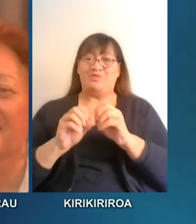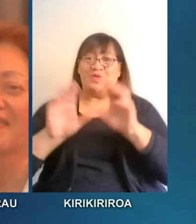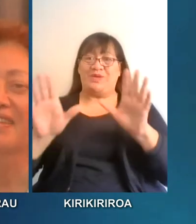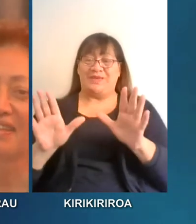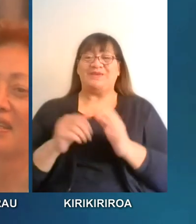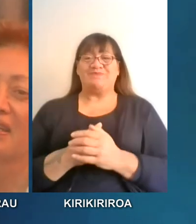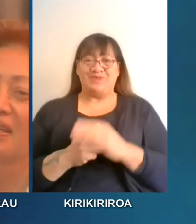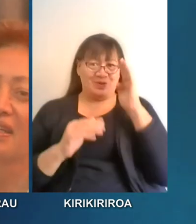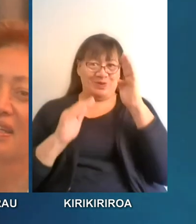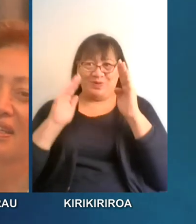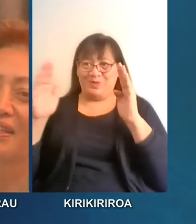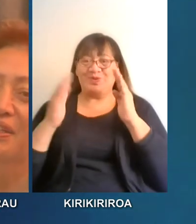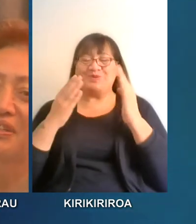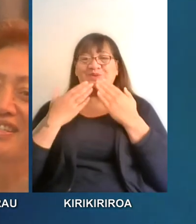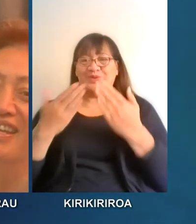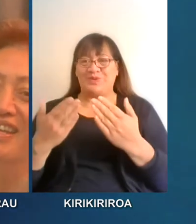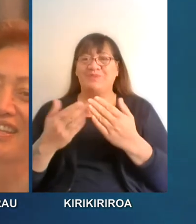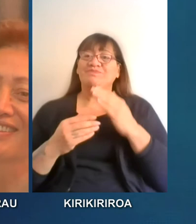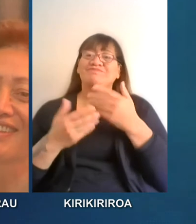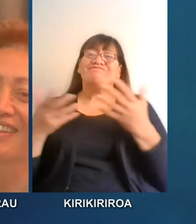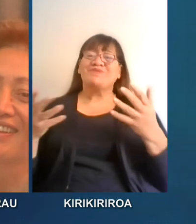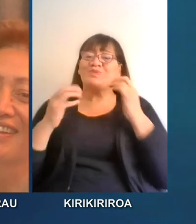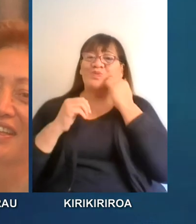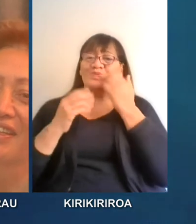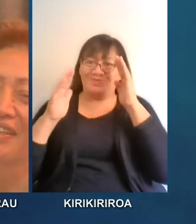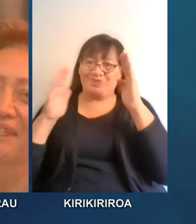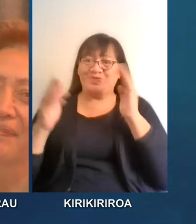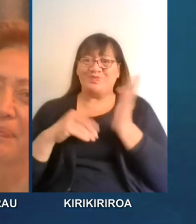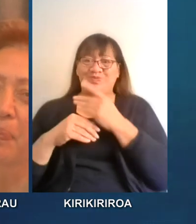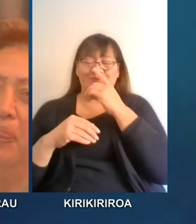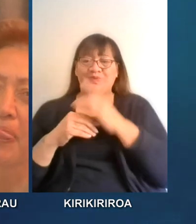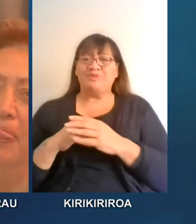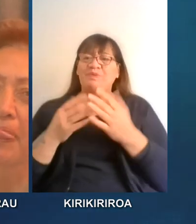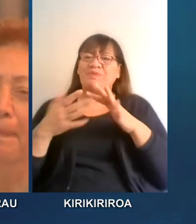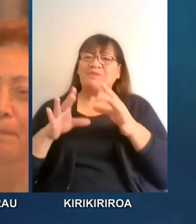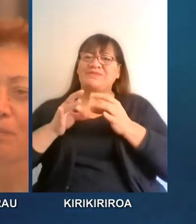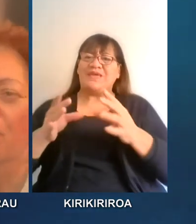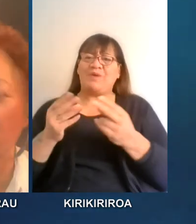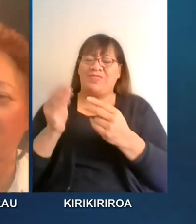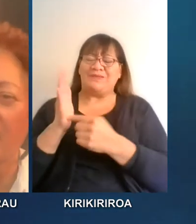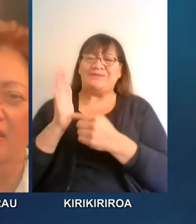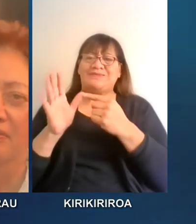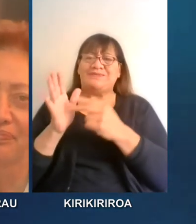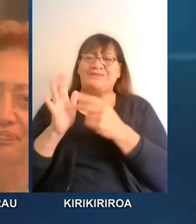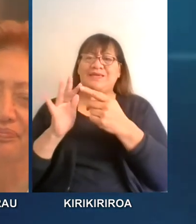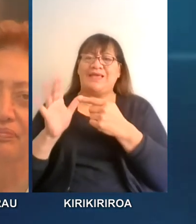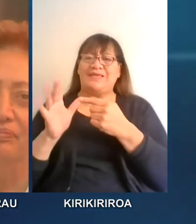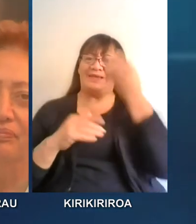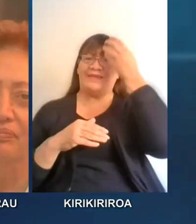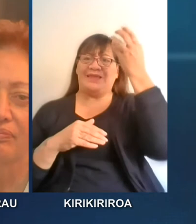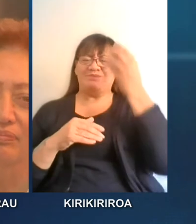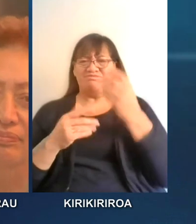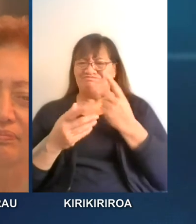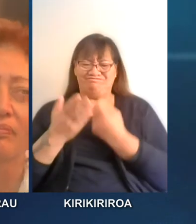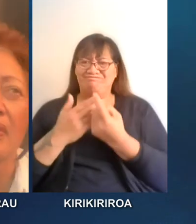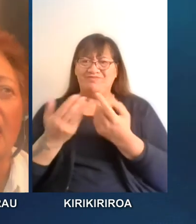Tēnā koe, Shane. Tēnā koe, Shane. Tania, maybe we start with you. Tell us about how Pairangi has come about.